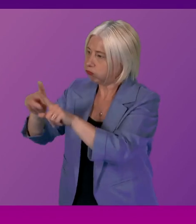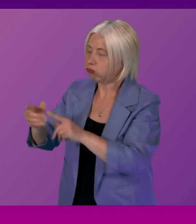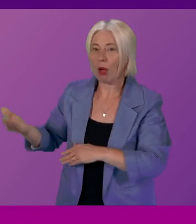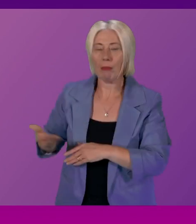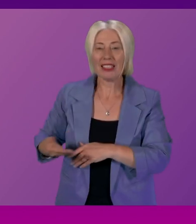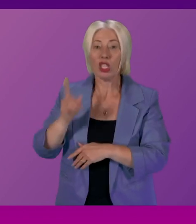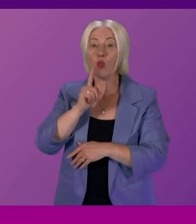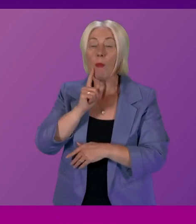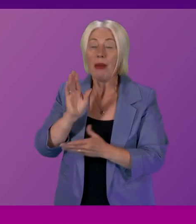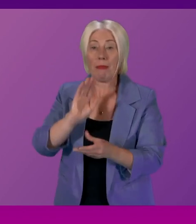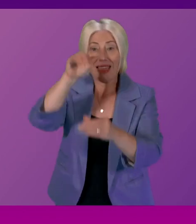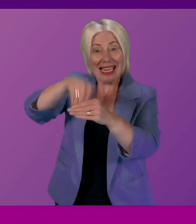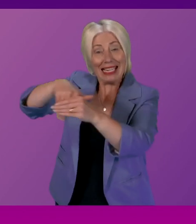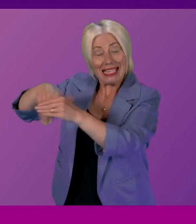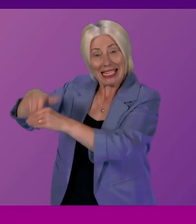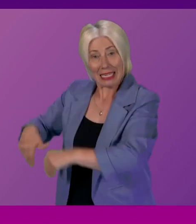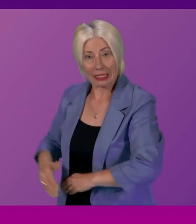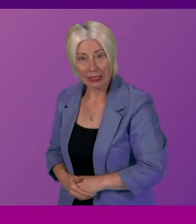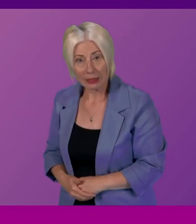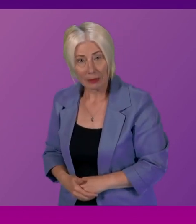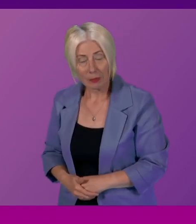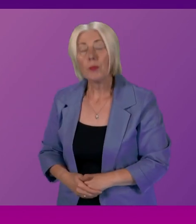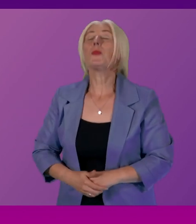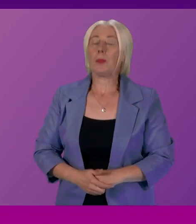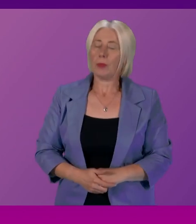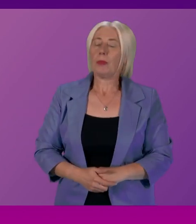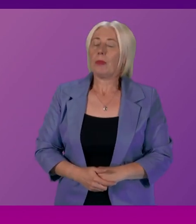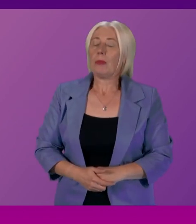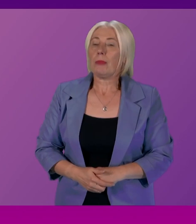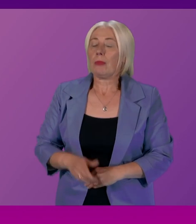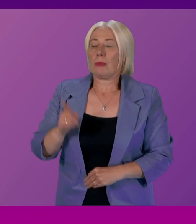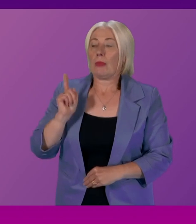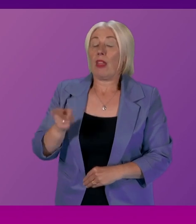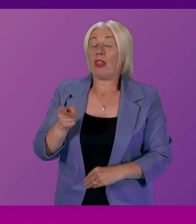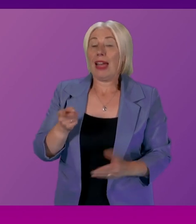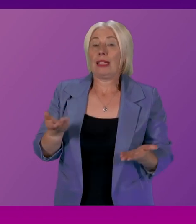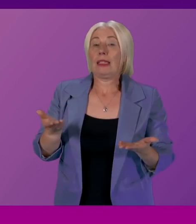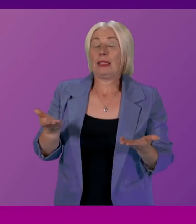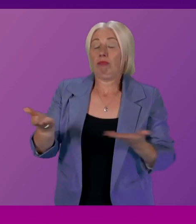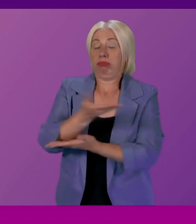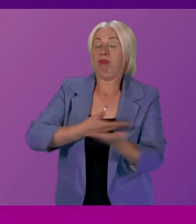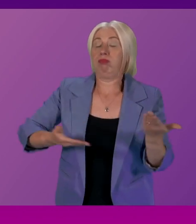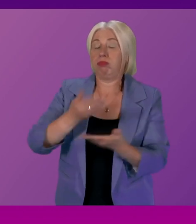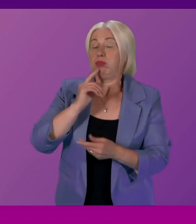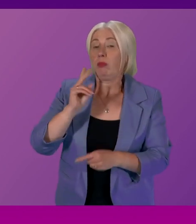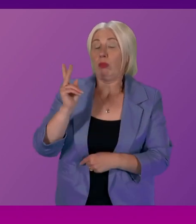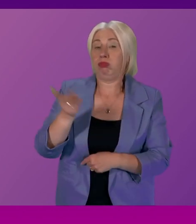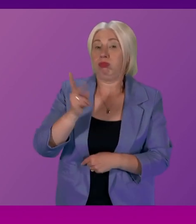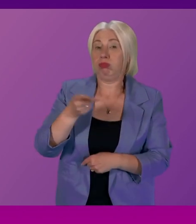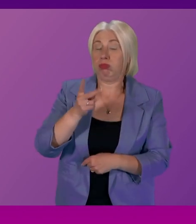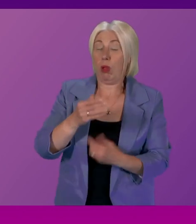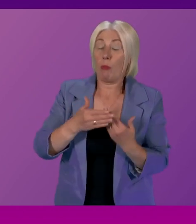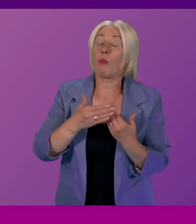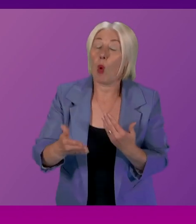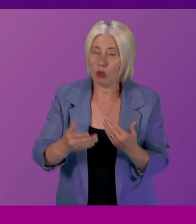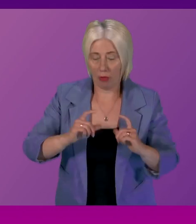are invested in yes and those discussions that will be reiterated in most of the discussions that we